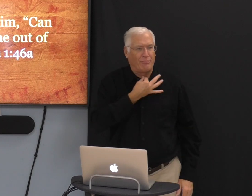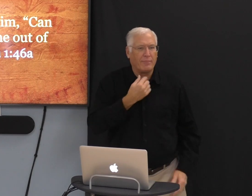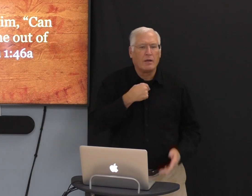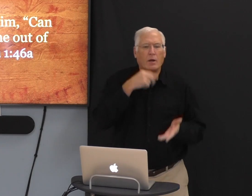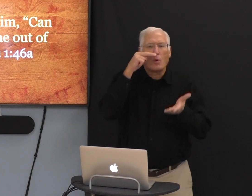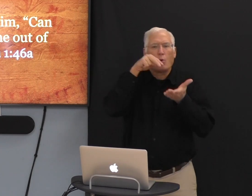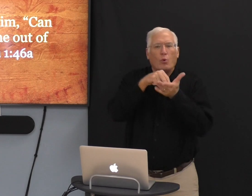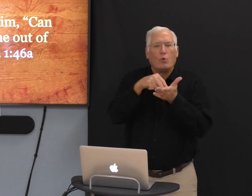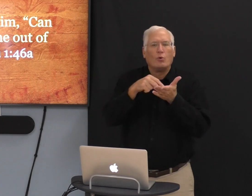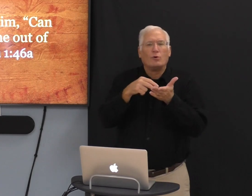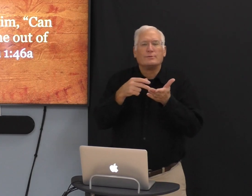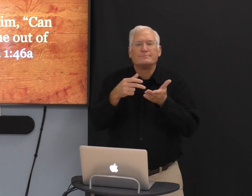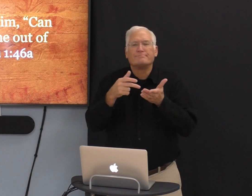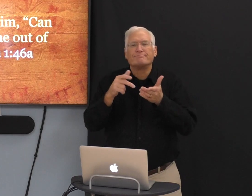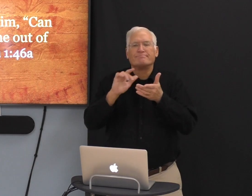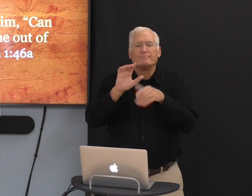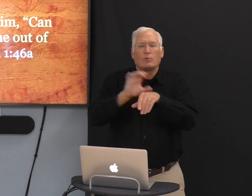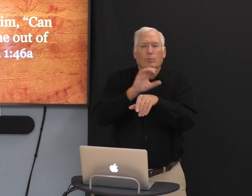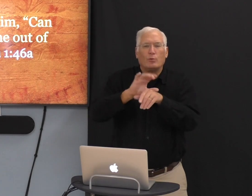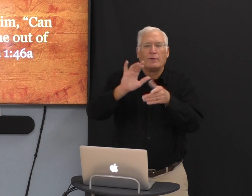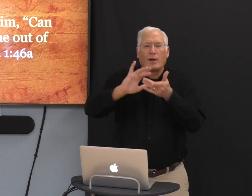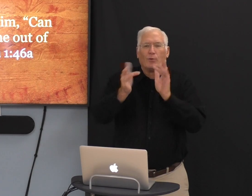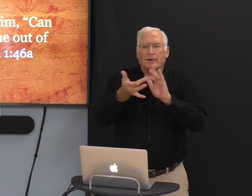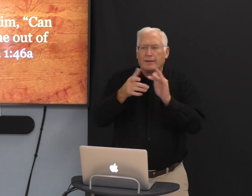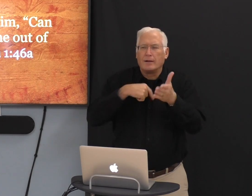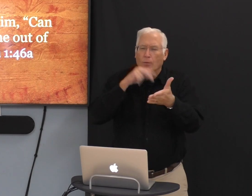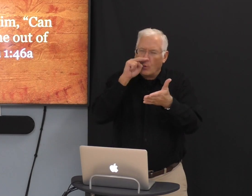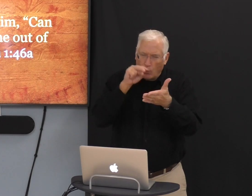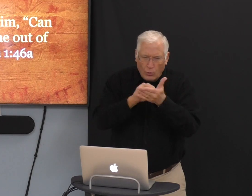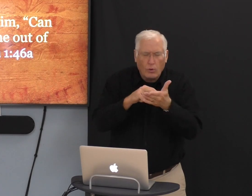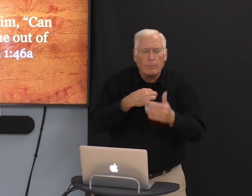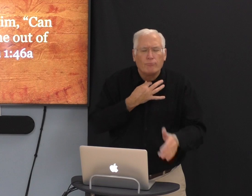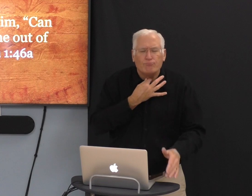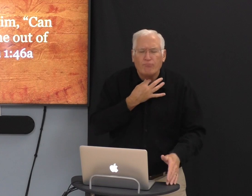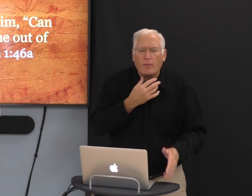So, I was curious, you know, was looking on the internet.